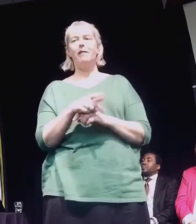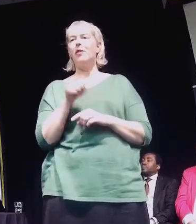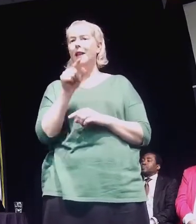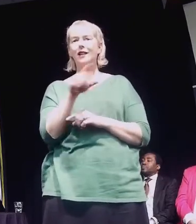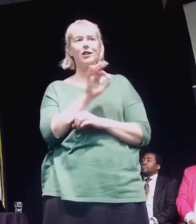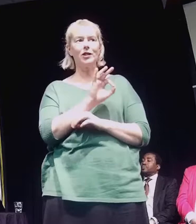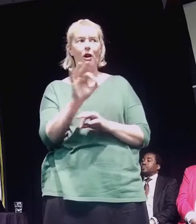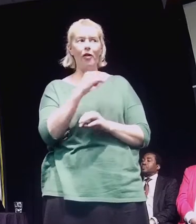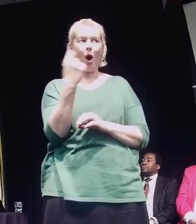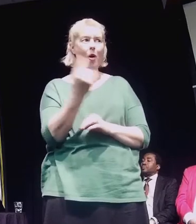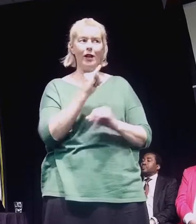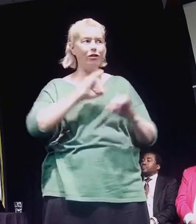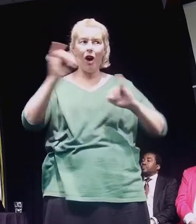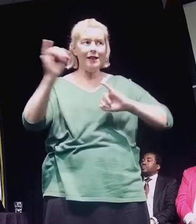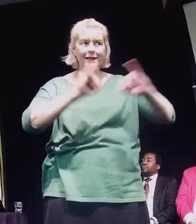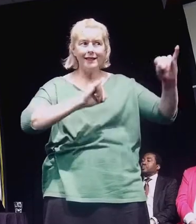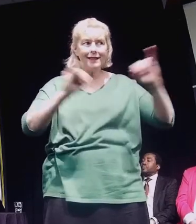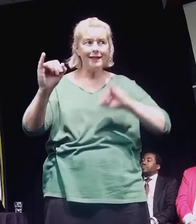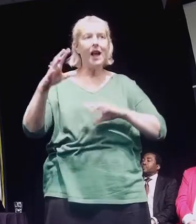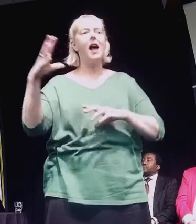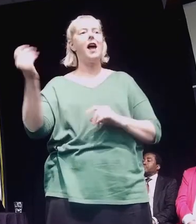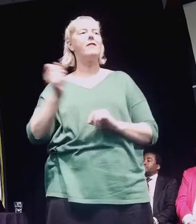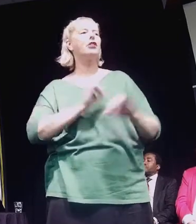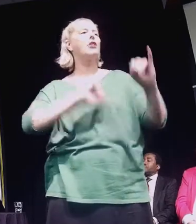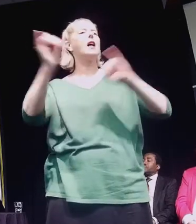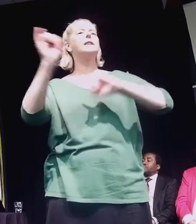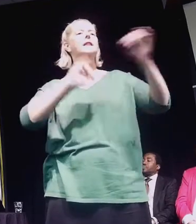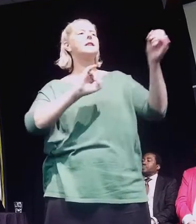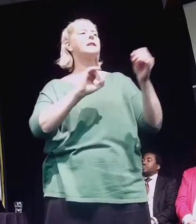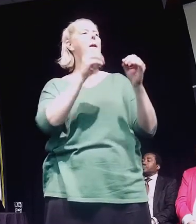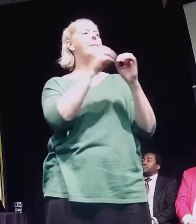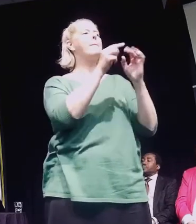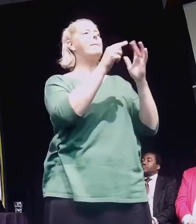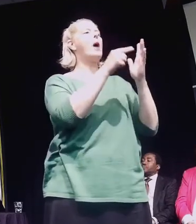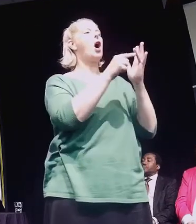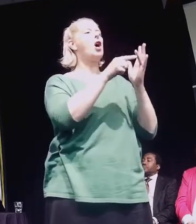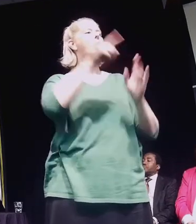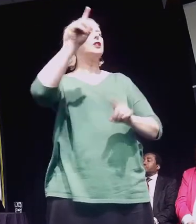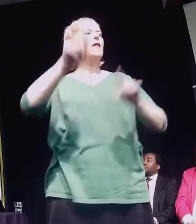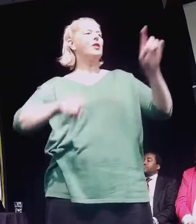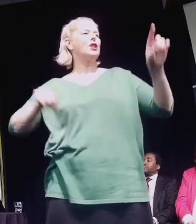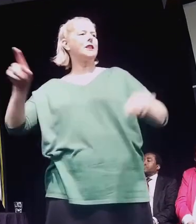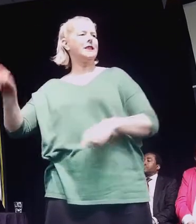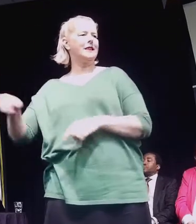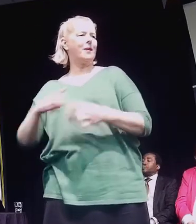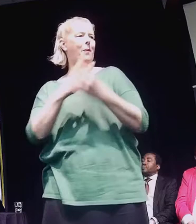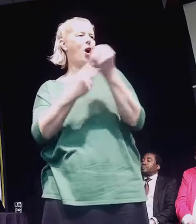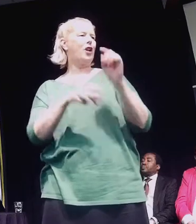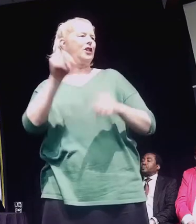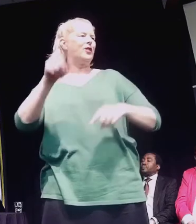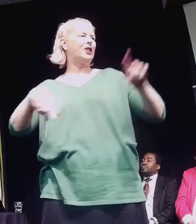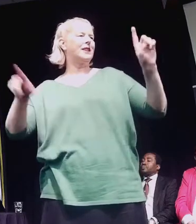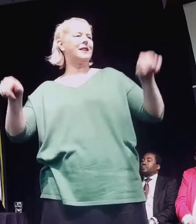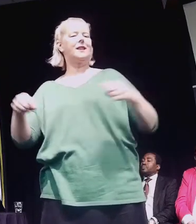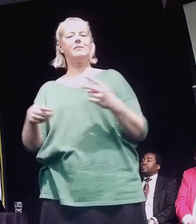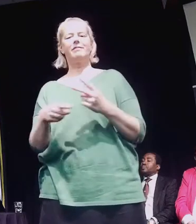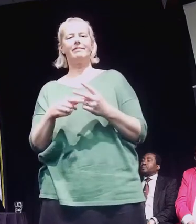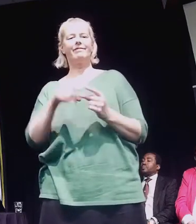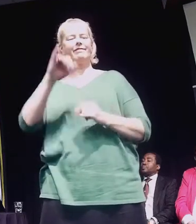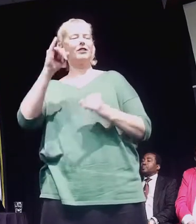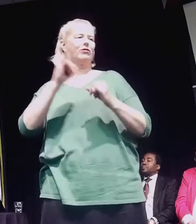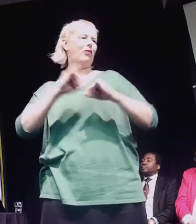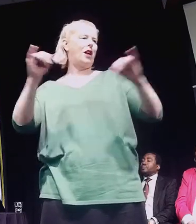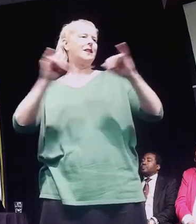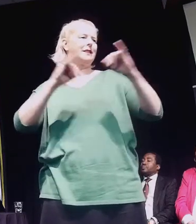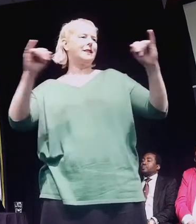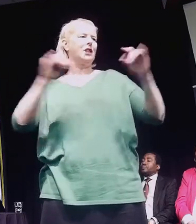we've got the crisis of biodiversity, but there's also a crisis of inequality over the whole lot. And so I'm very interested in looking about what we can